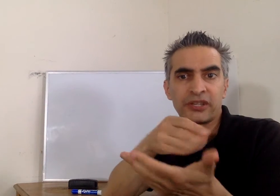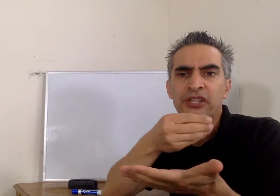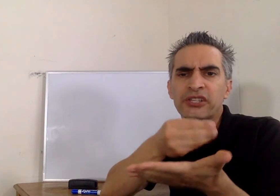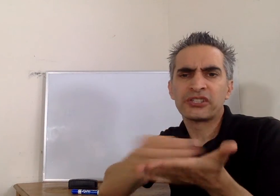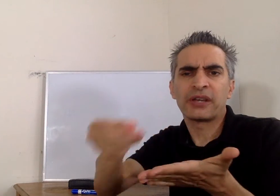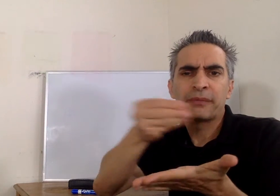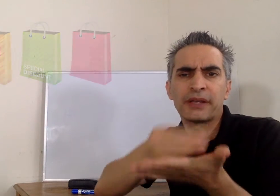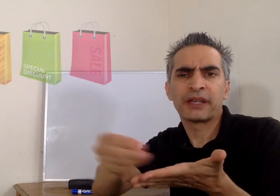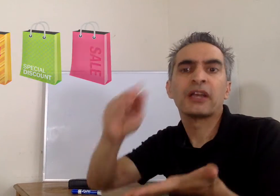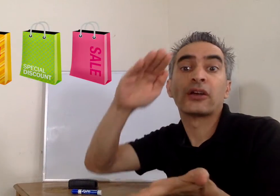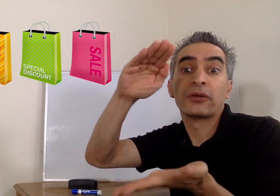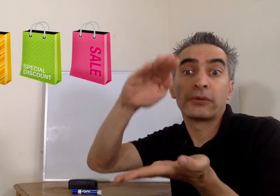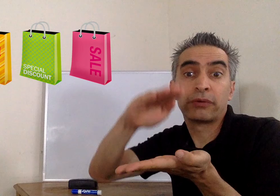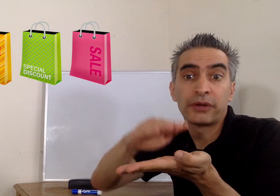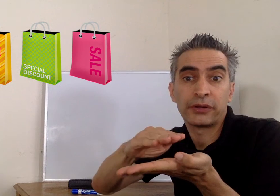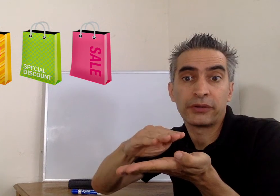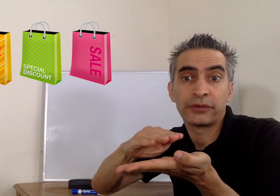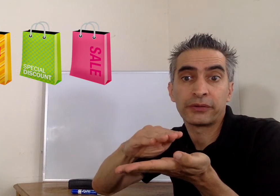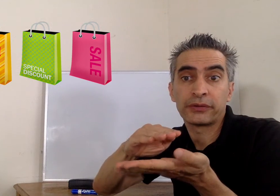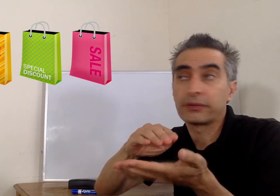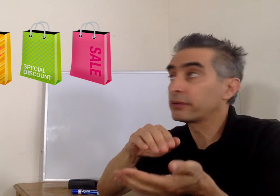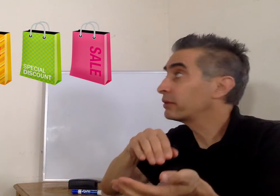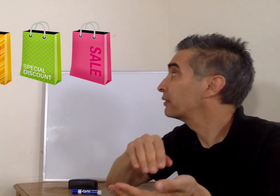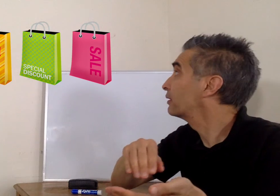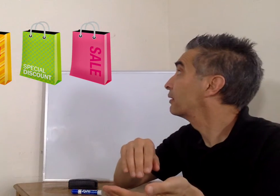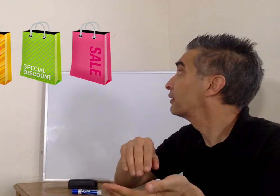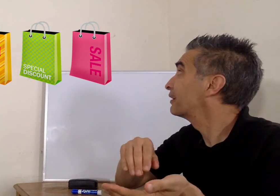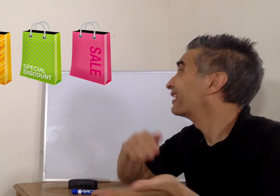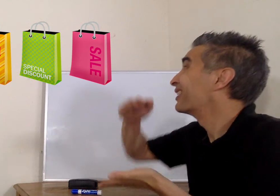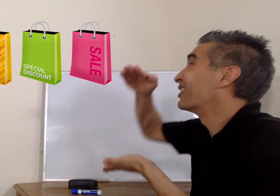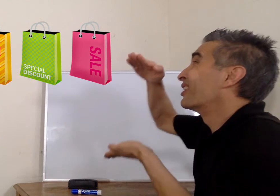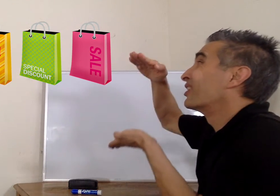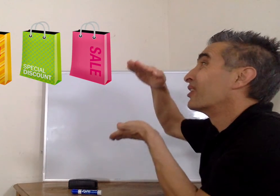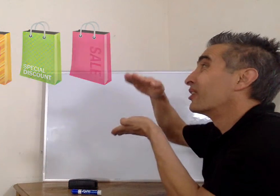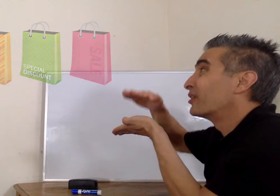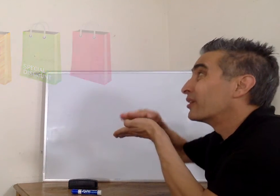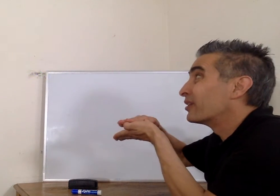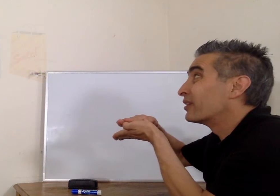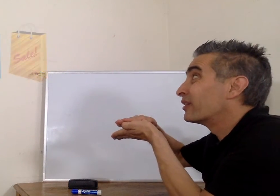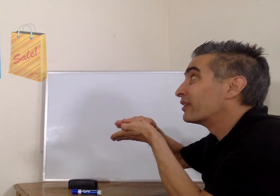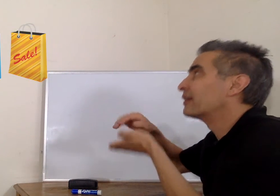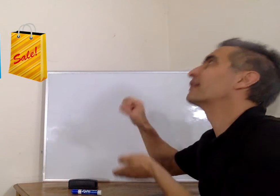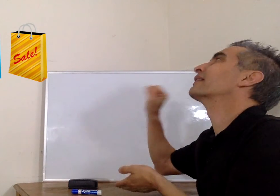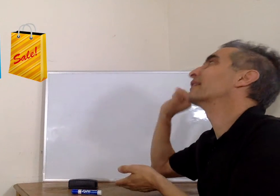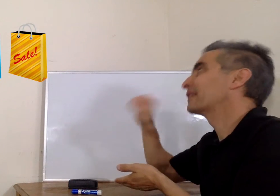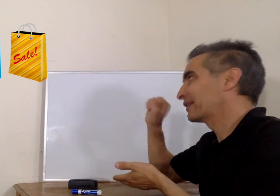First, reduce the amount you spent. Uh, reduce please? Yes.